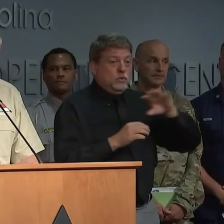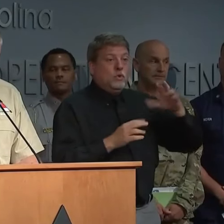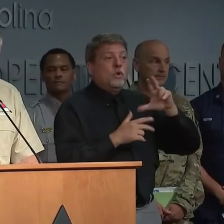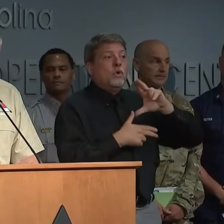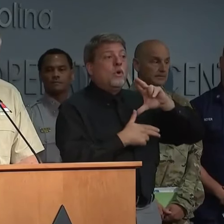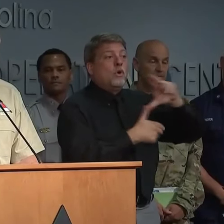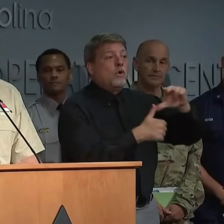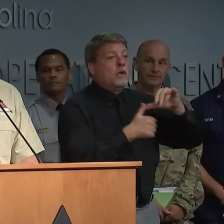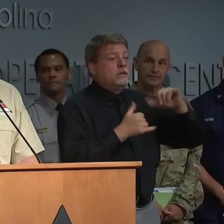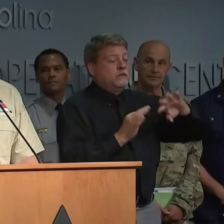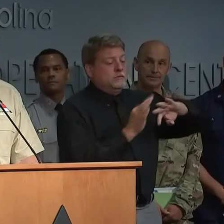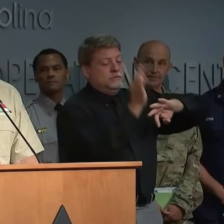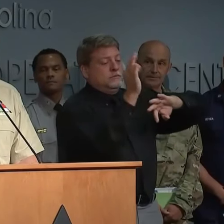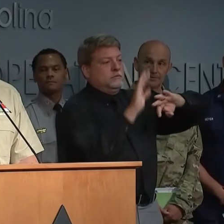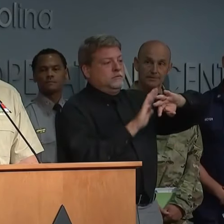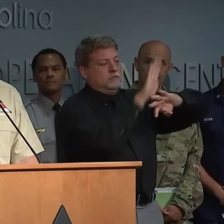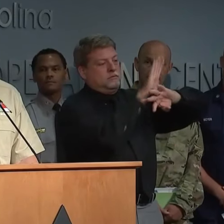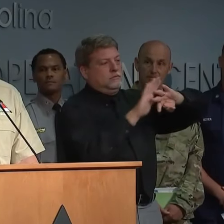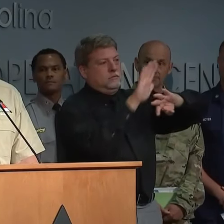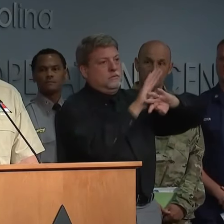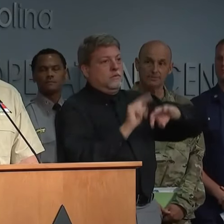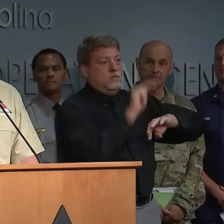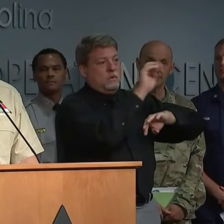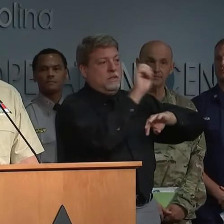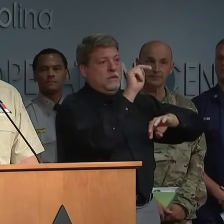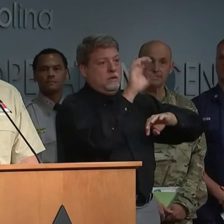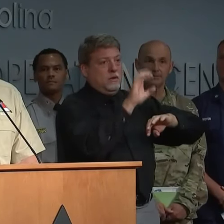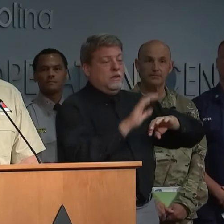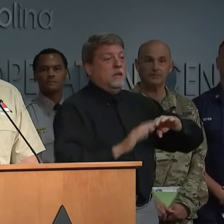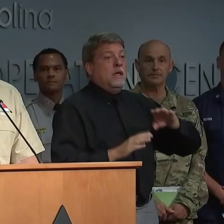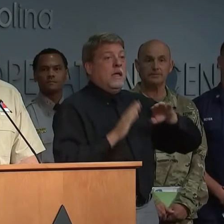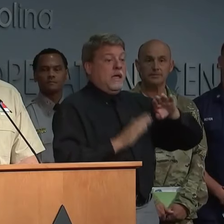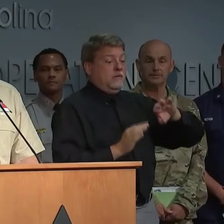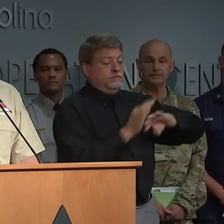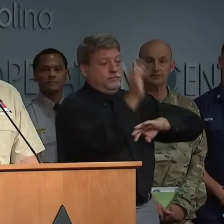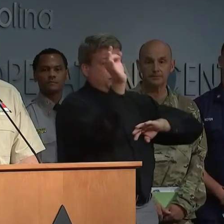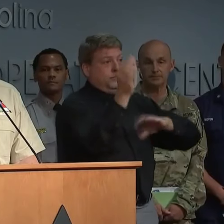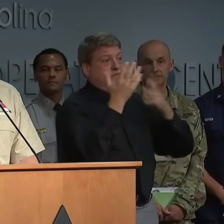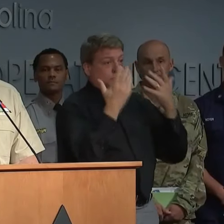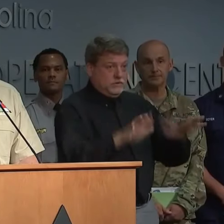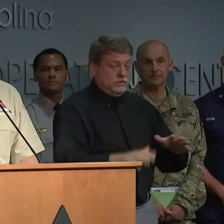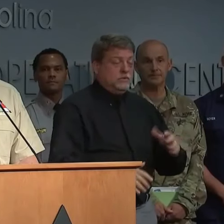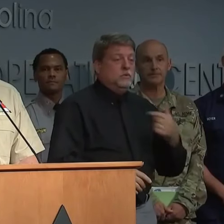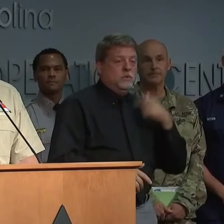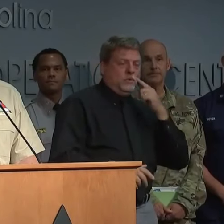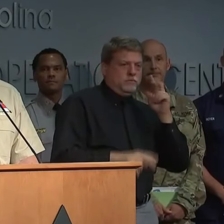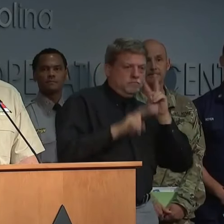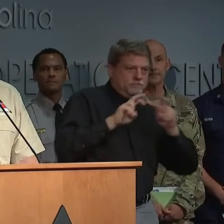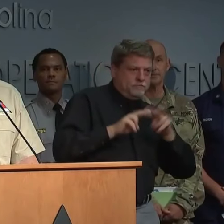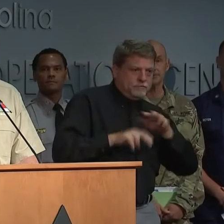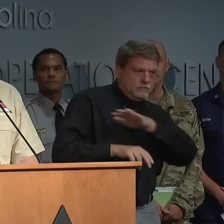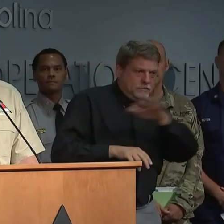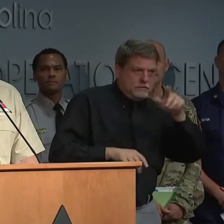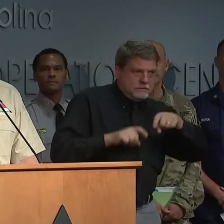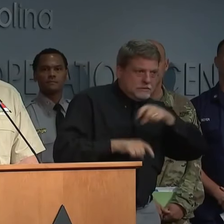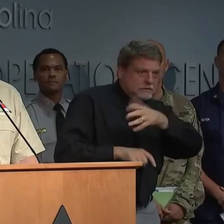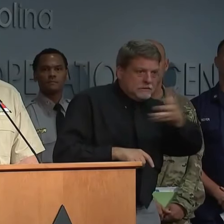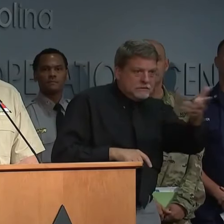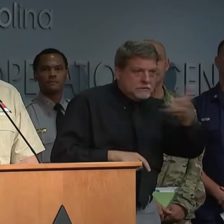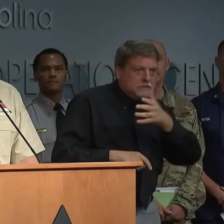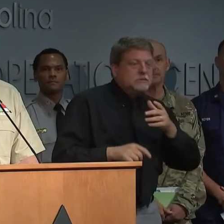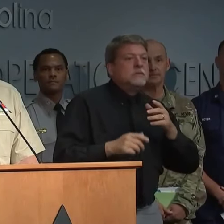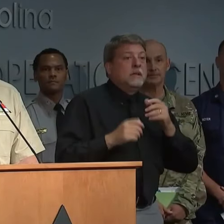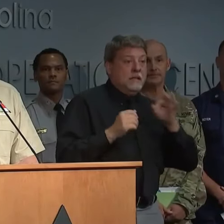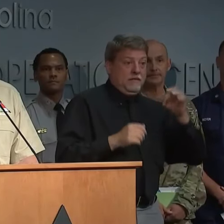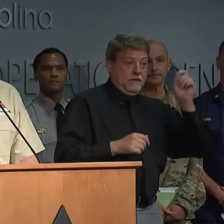on northeastern North Carolina. So once the storm passes, we'll analyze what the need is, and then we're